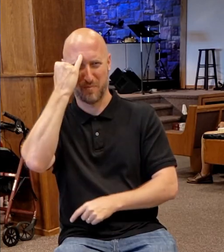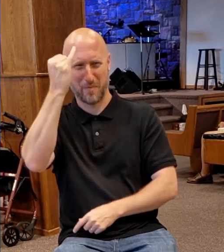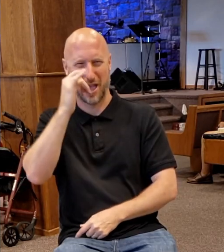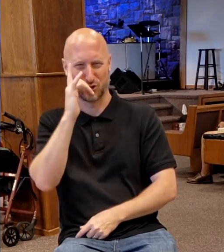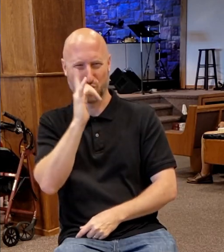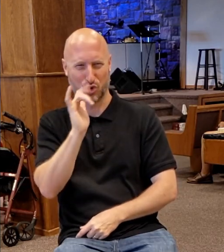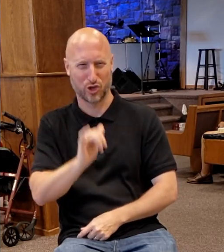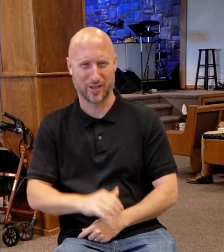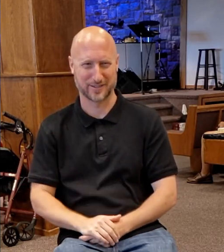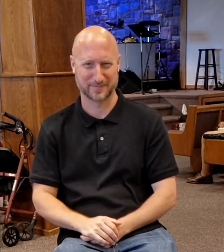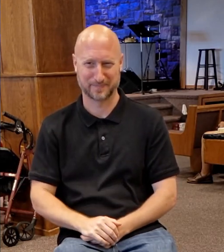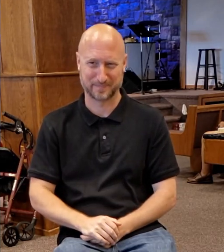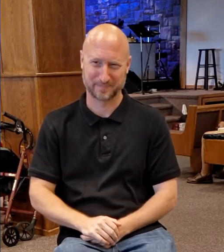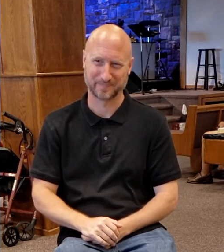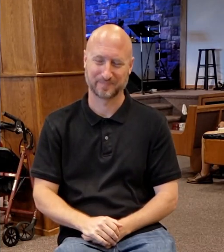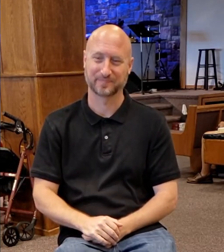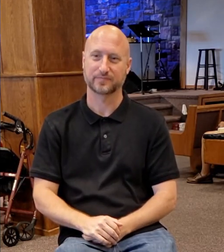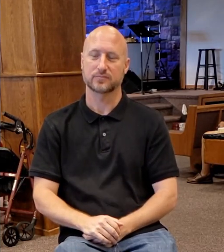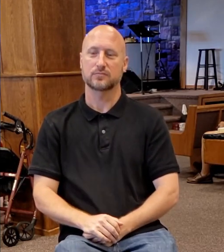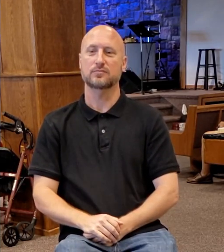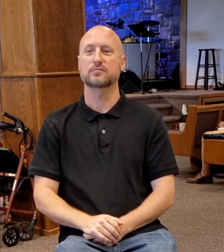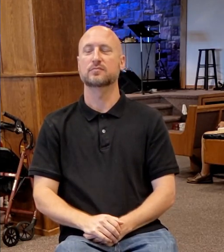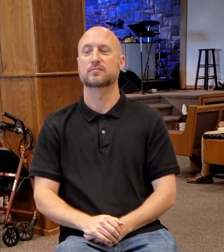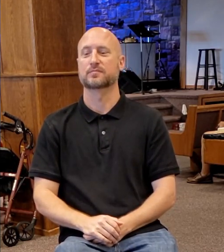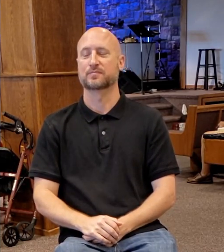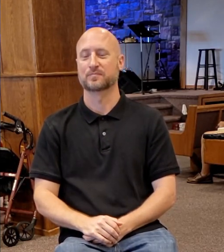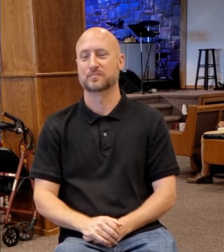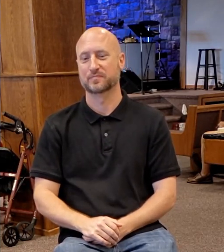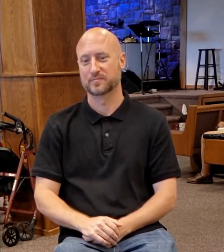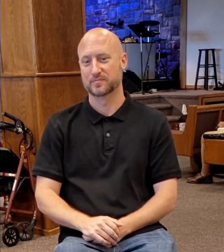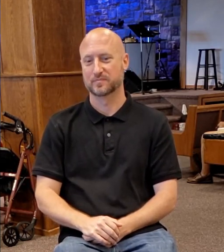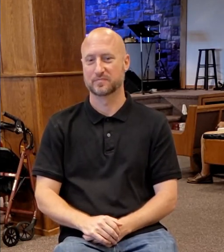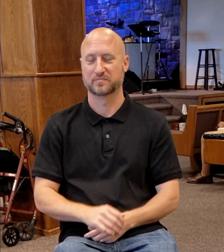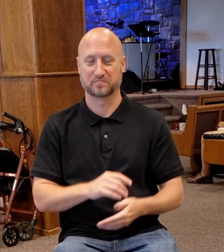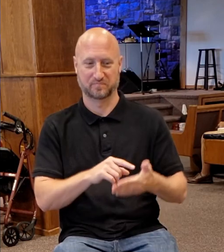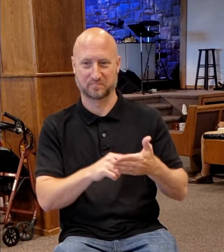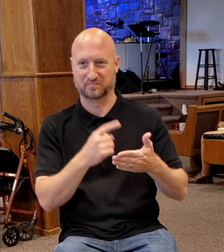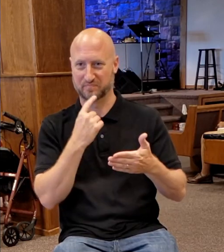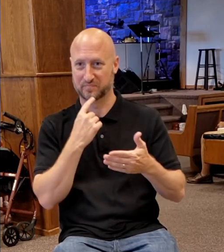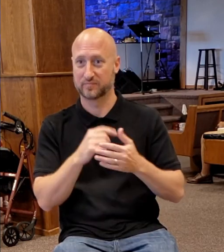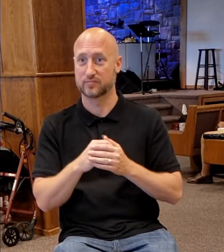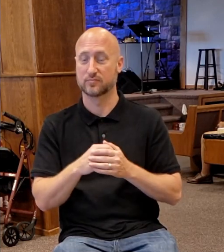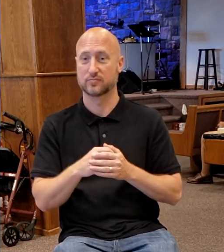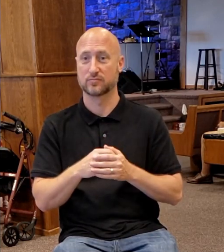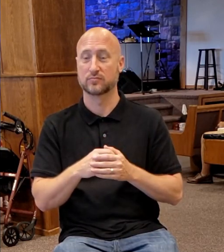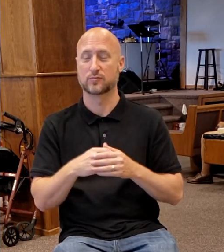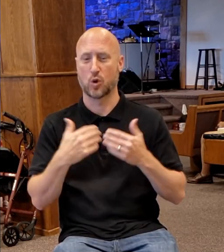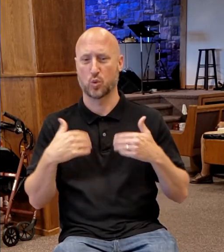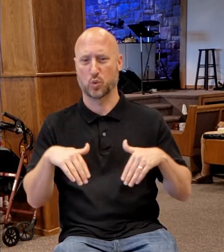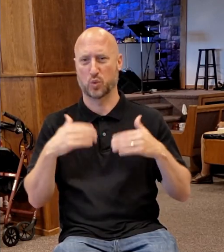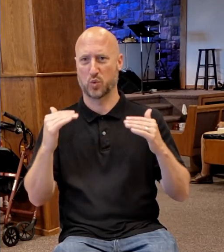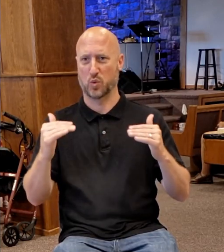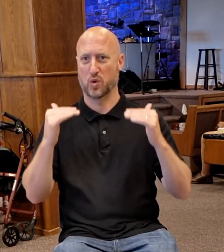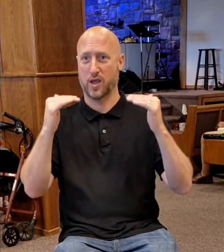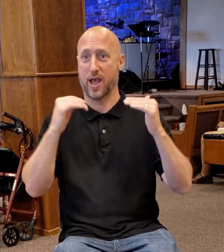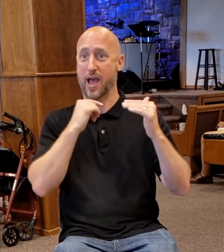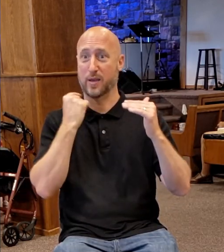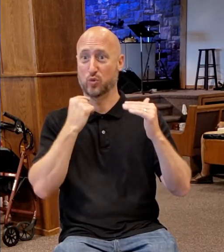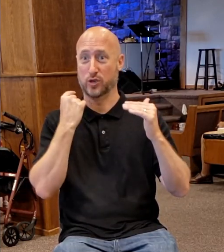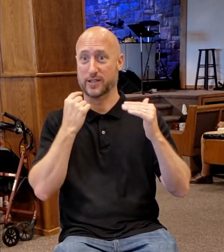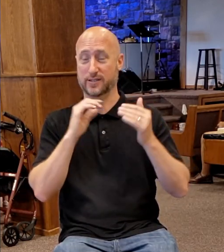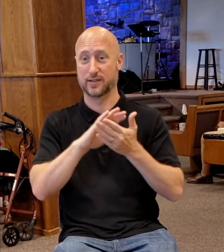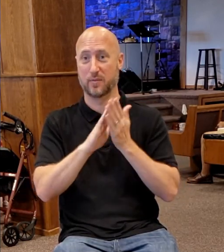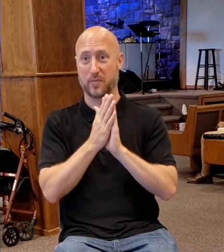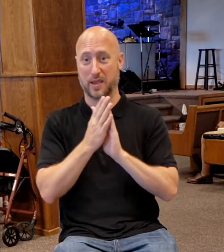You know, it tells us, for such a high priest became us who